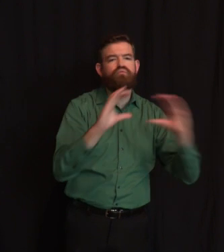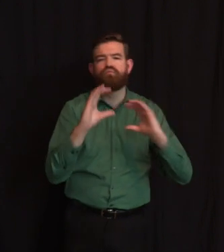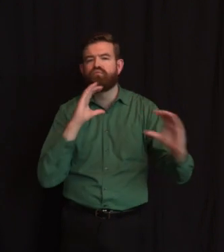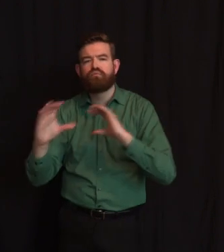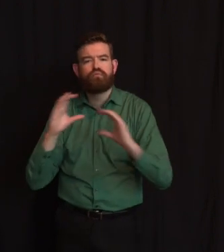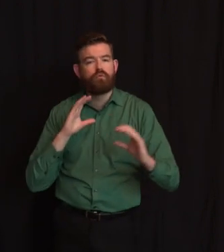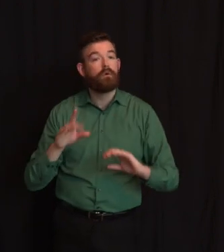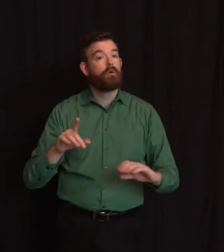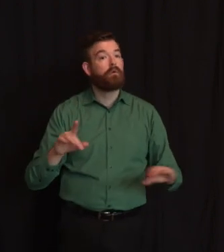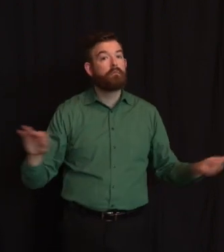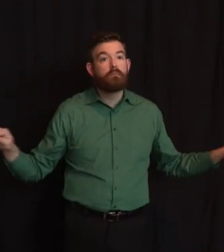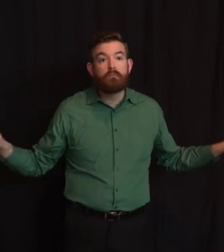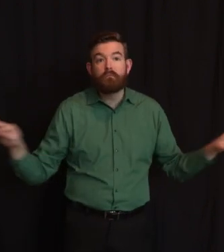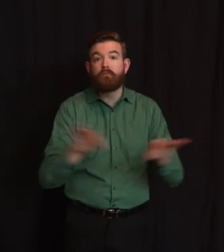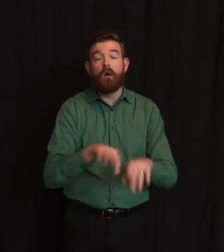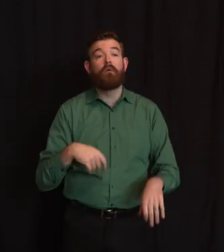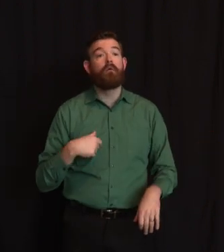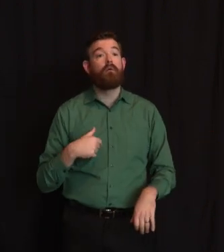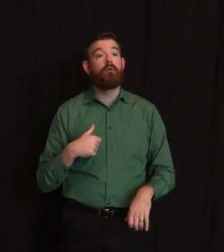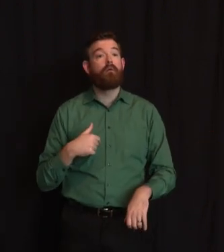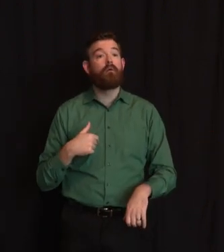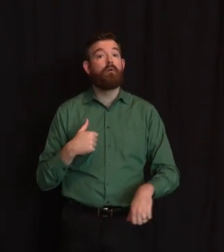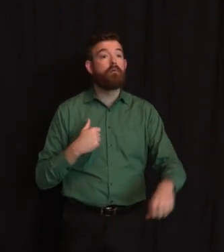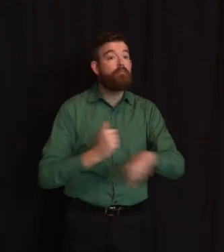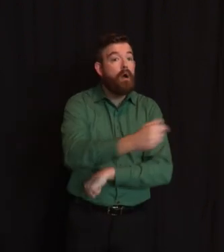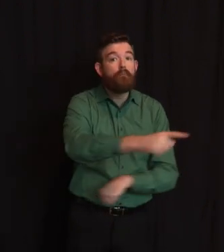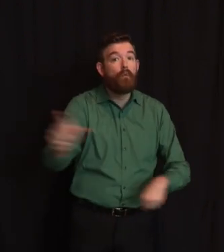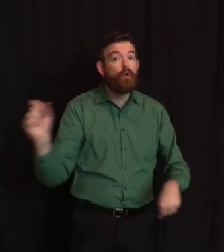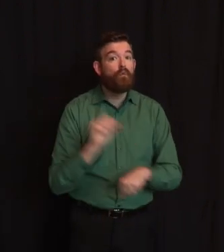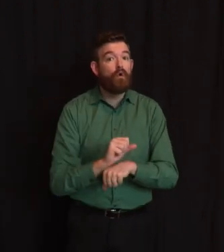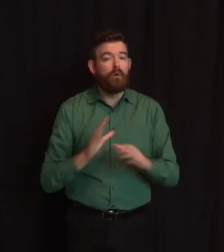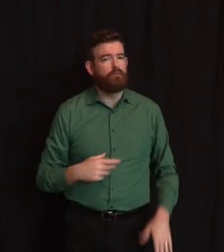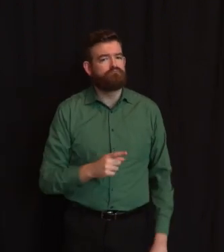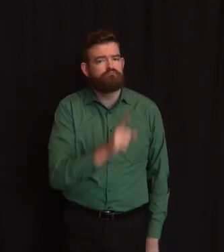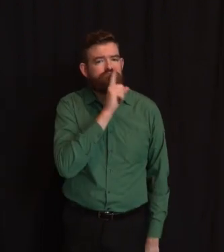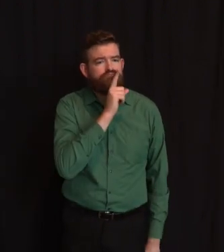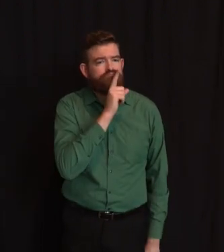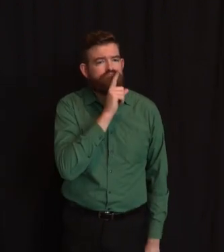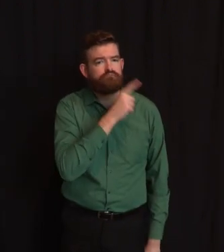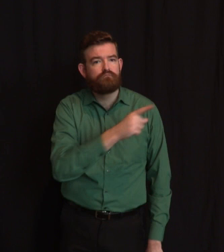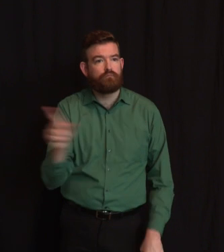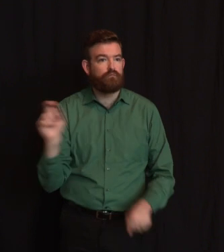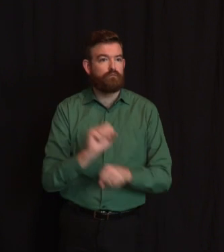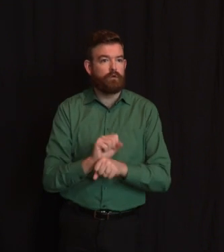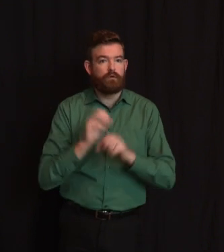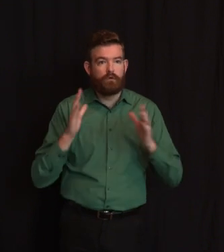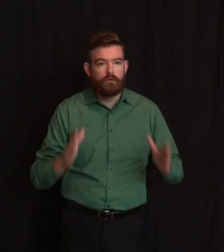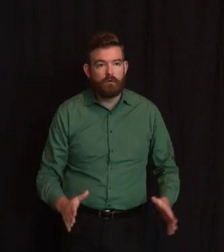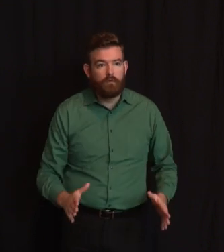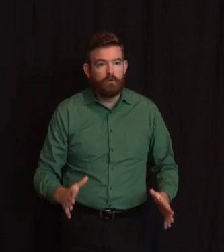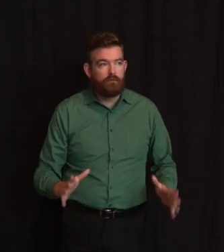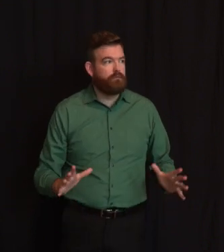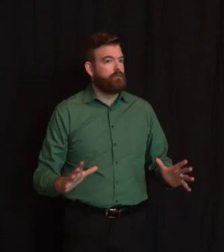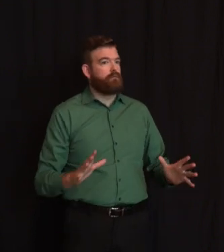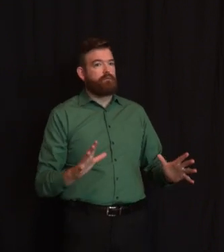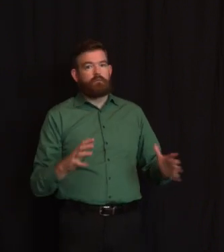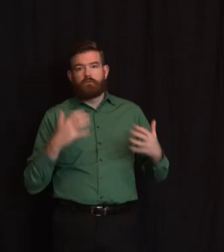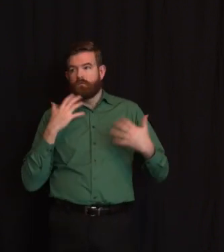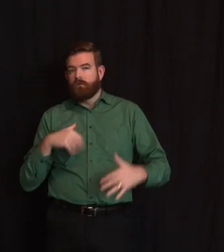trying to not infect others, heroically trying to go in wave after wave? It's the operators in particular. We